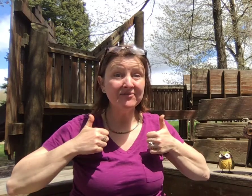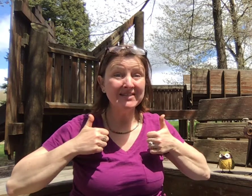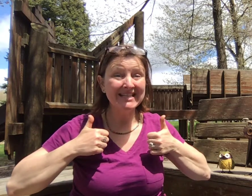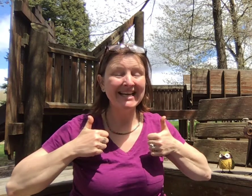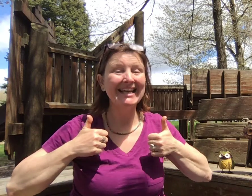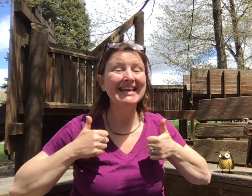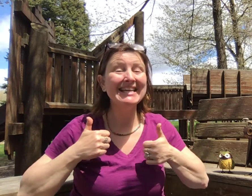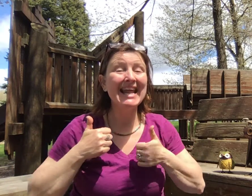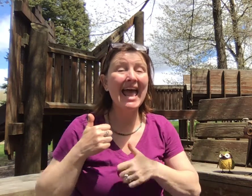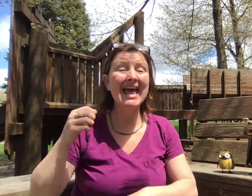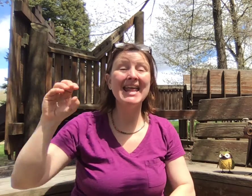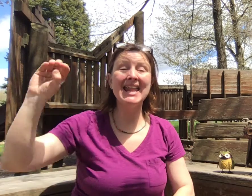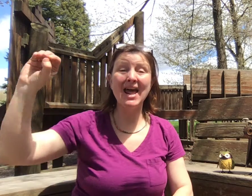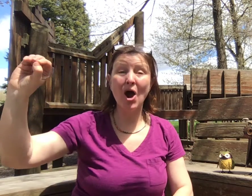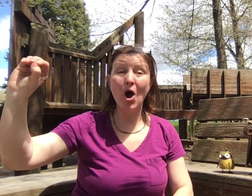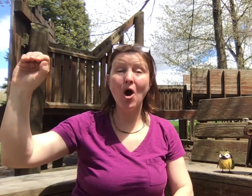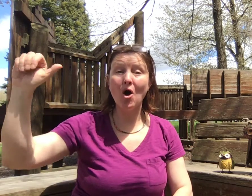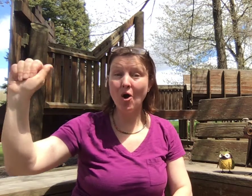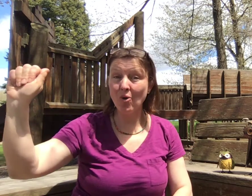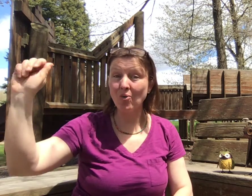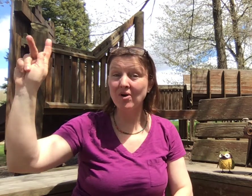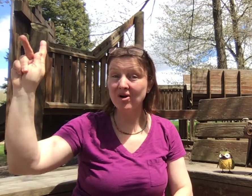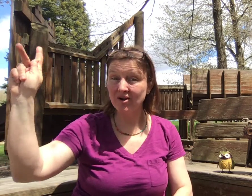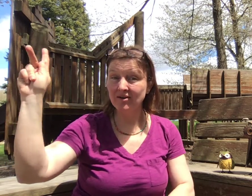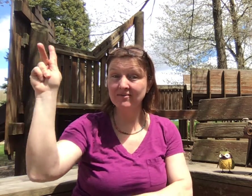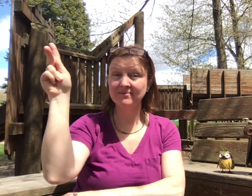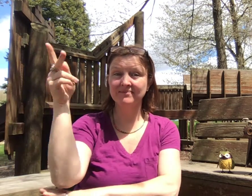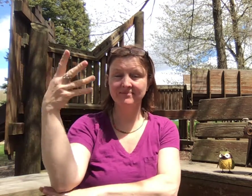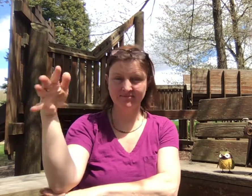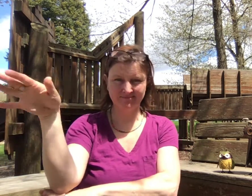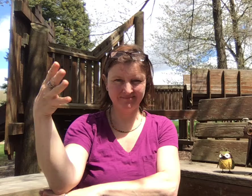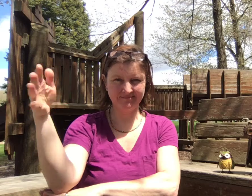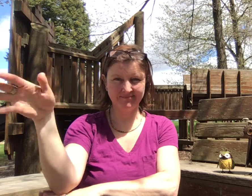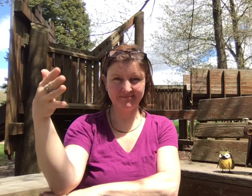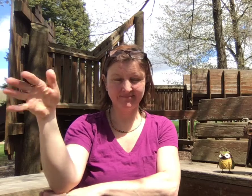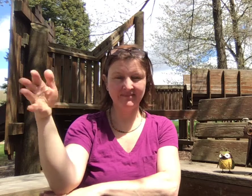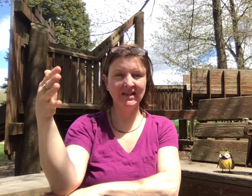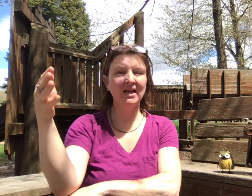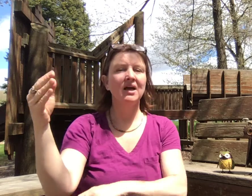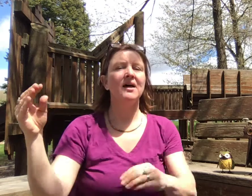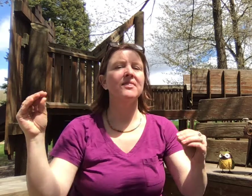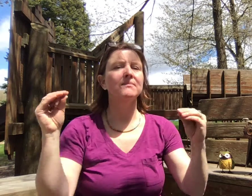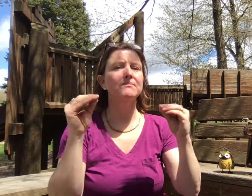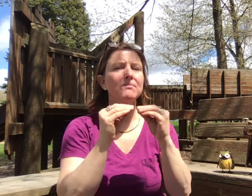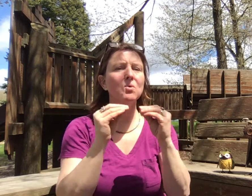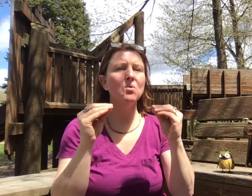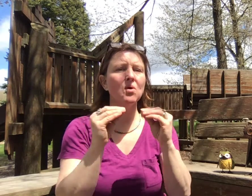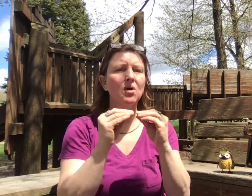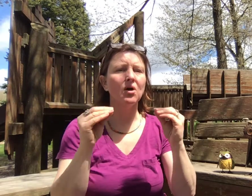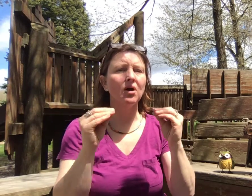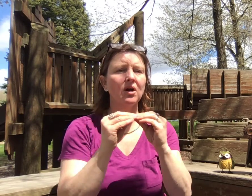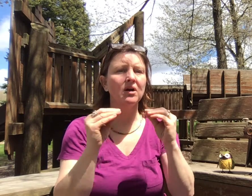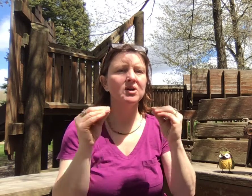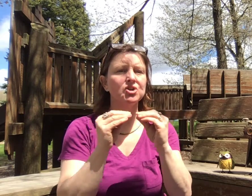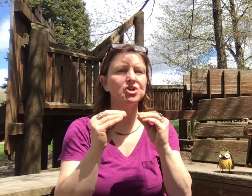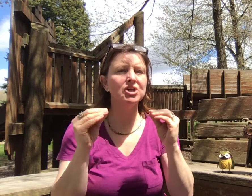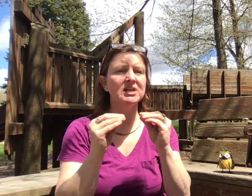in an oak. The more she